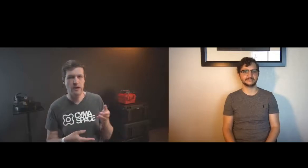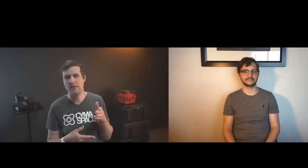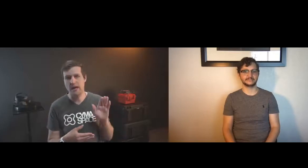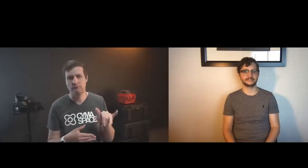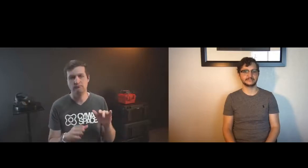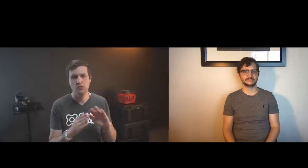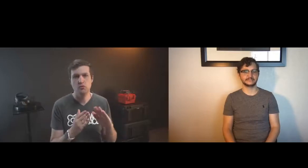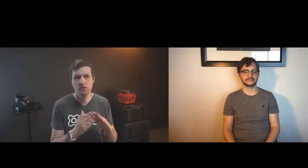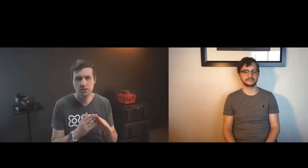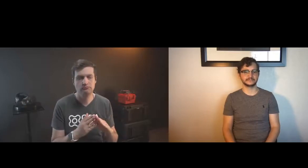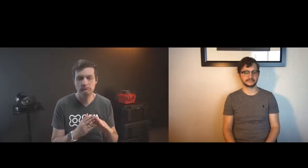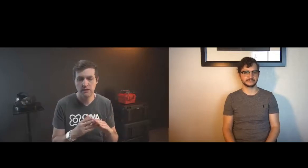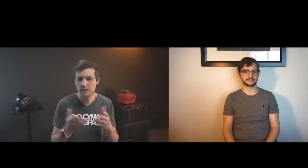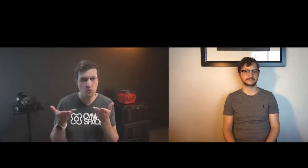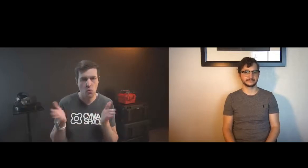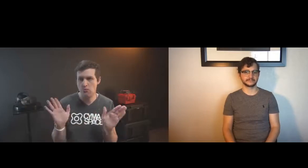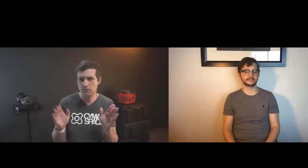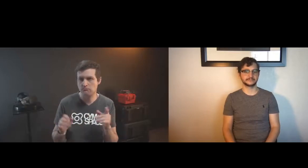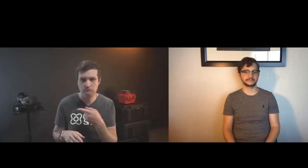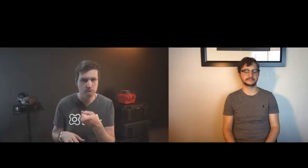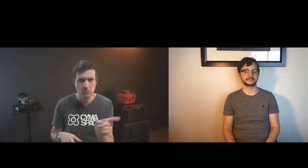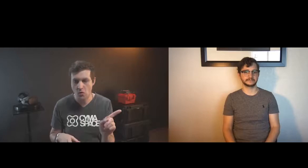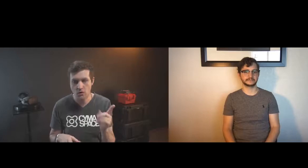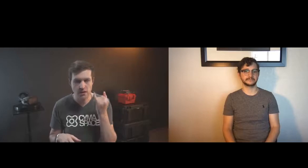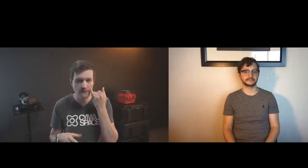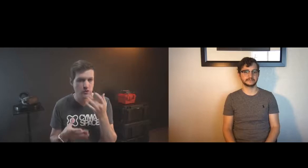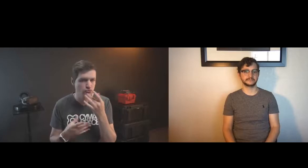but i feel really welcome in this space in this community